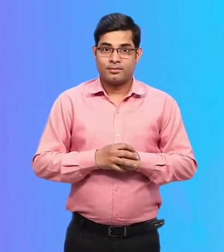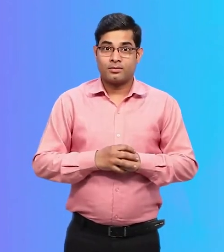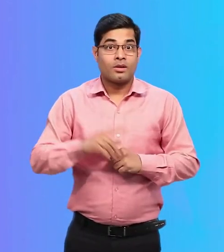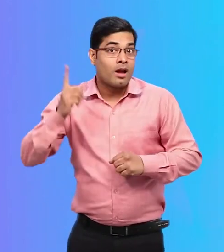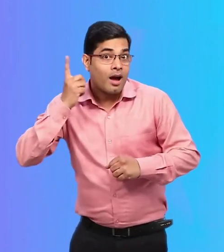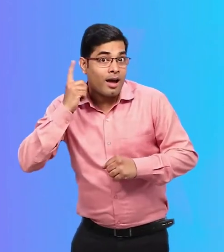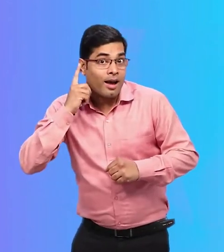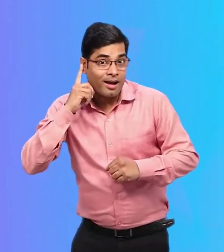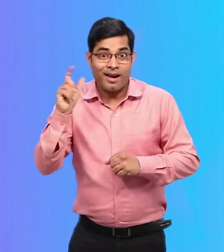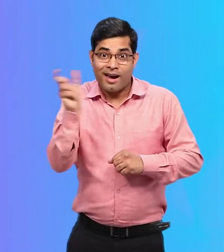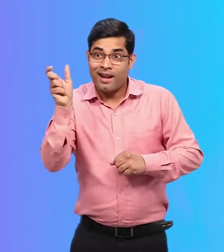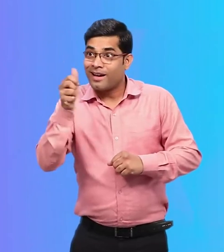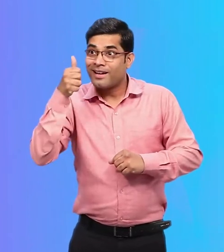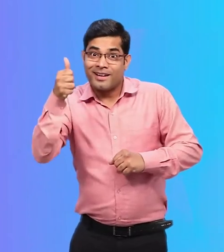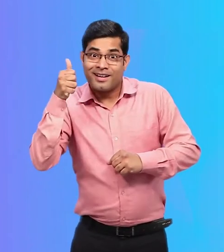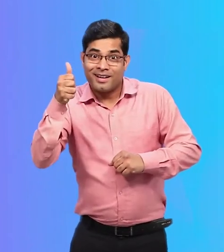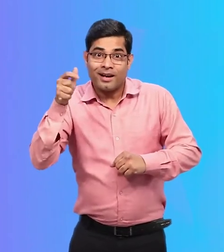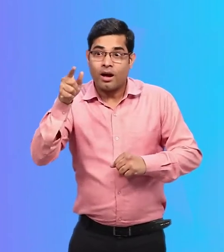There is an alarm button to call for help